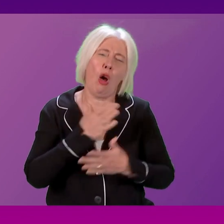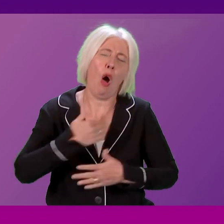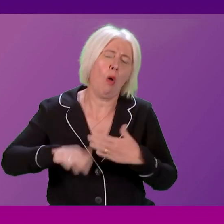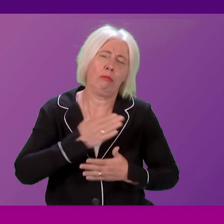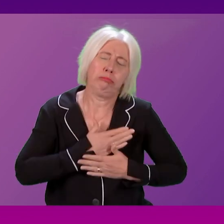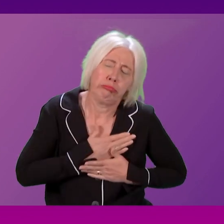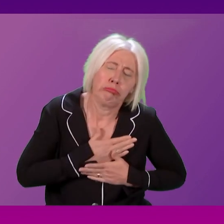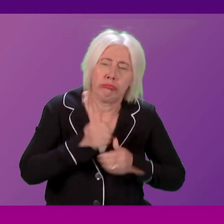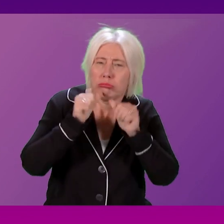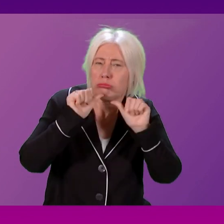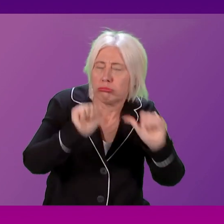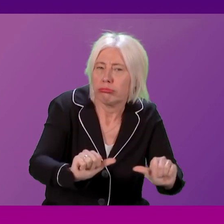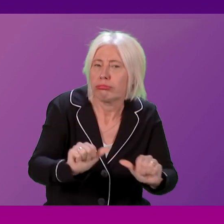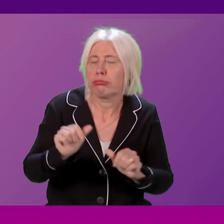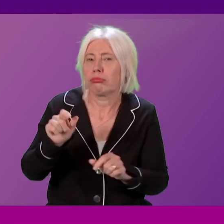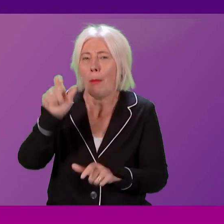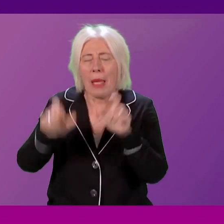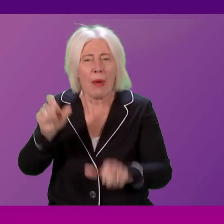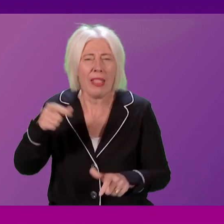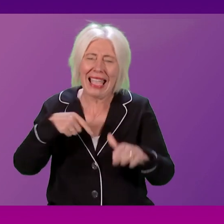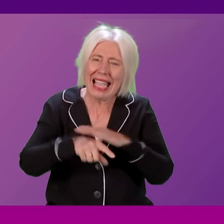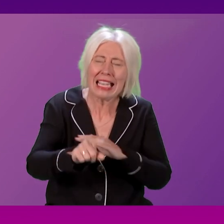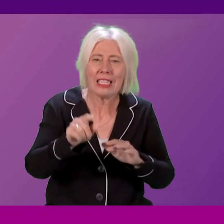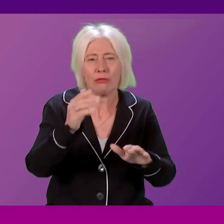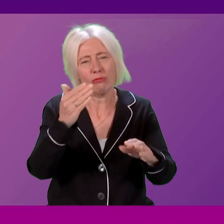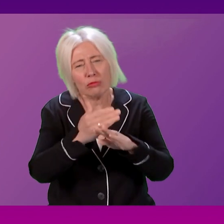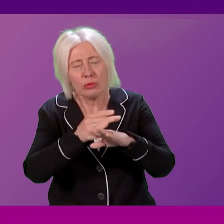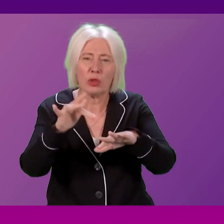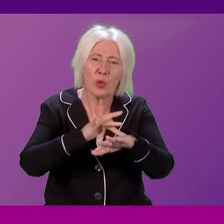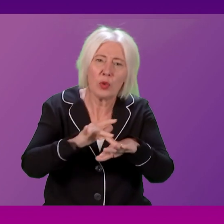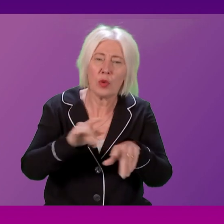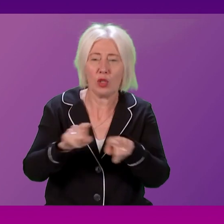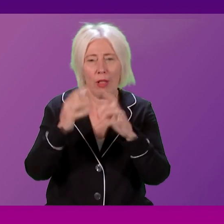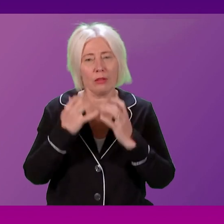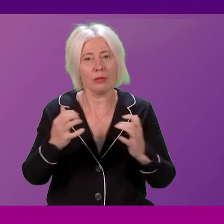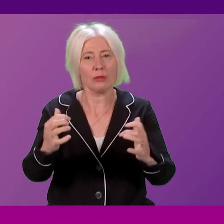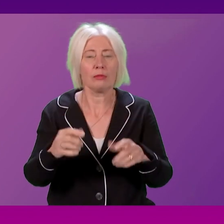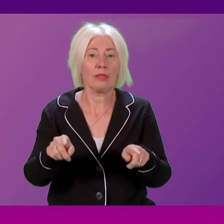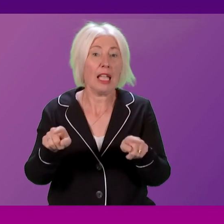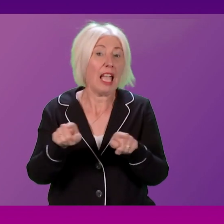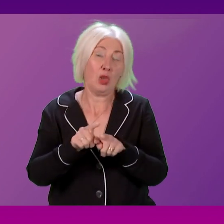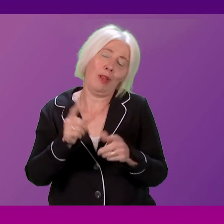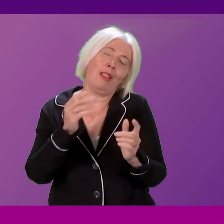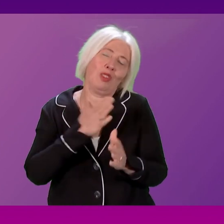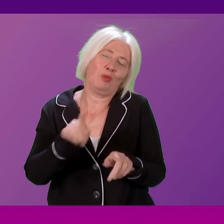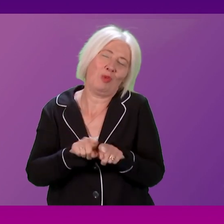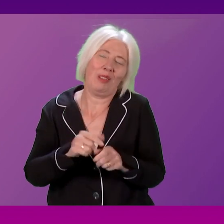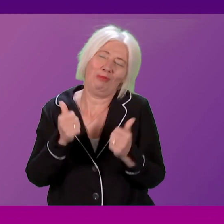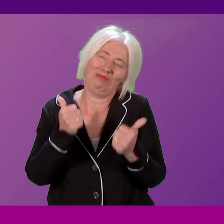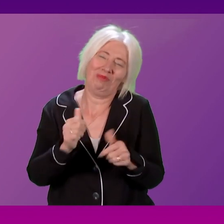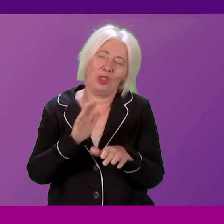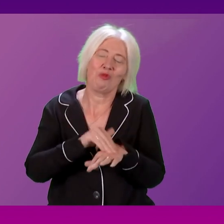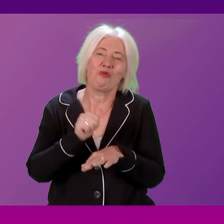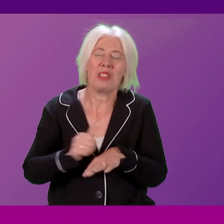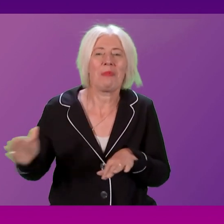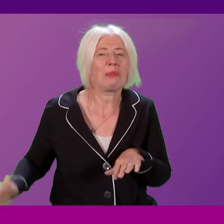both by professional and amateur performers, not least the cast of the acclaimed Christmas Panto. Can I